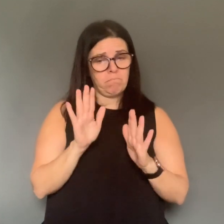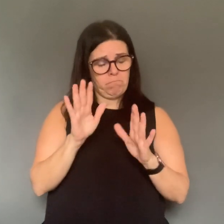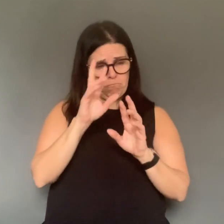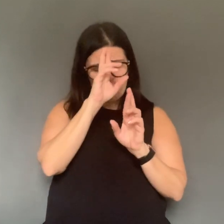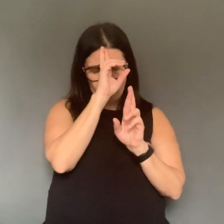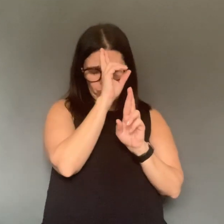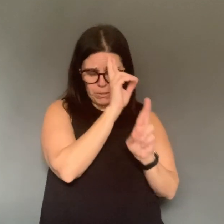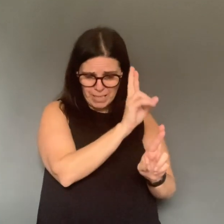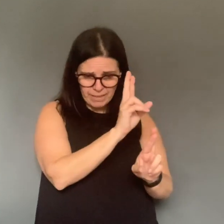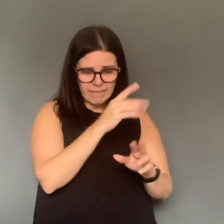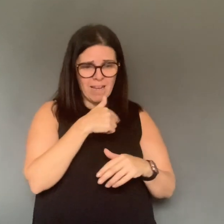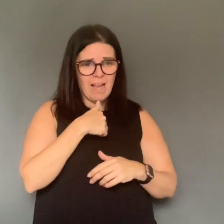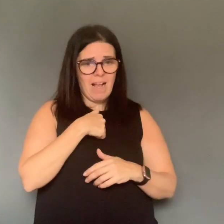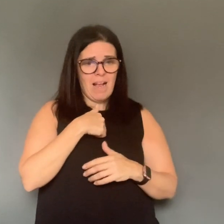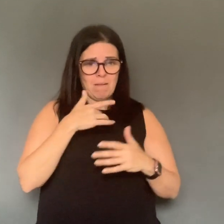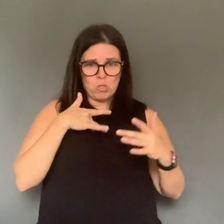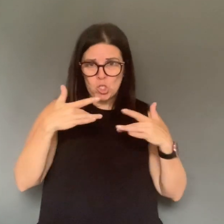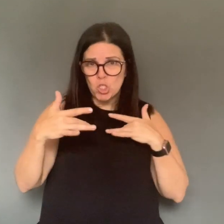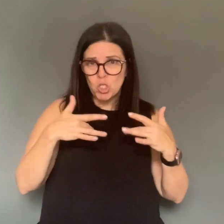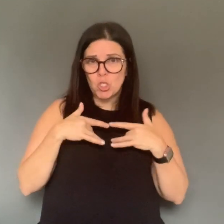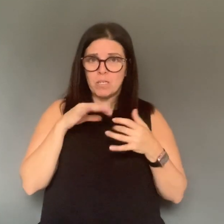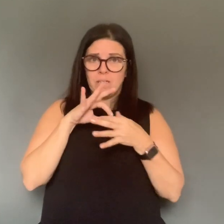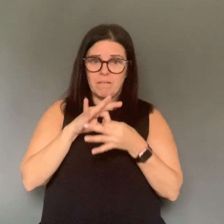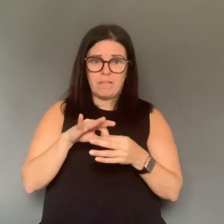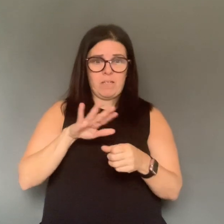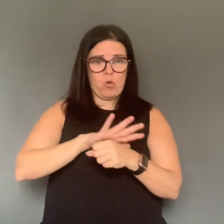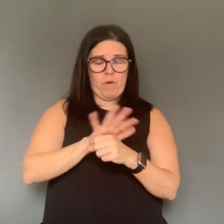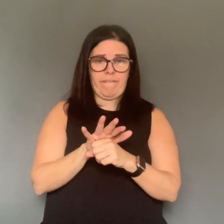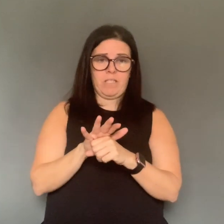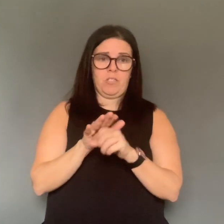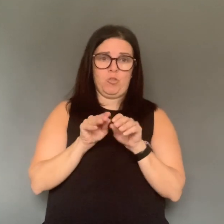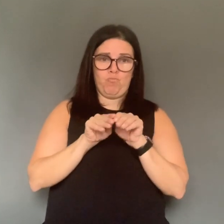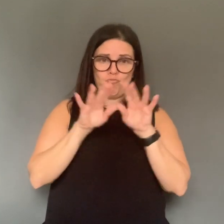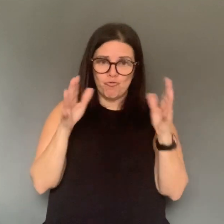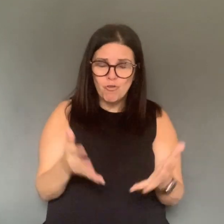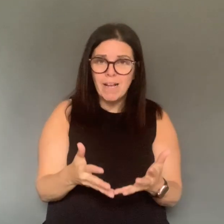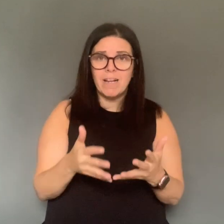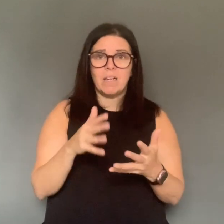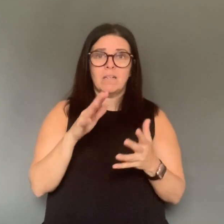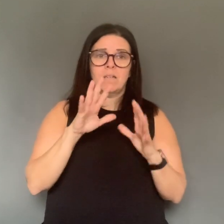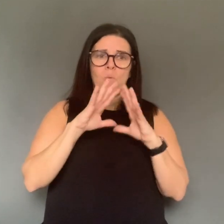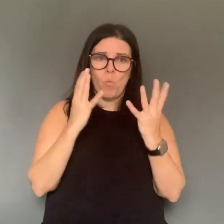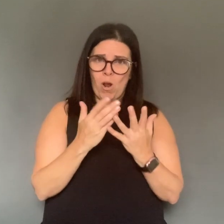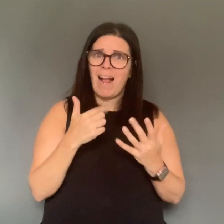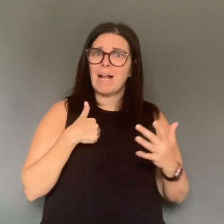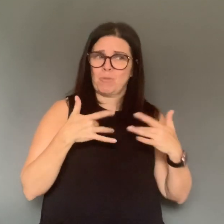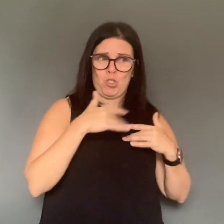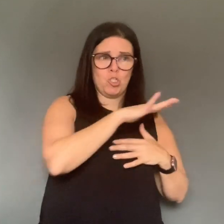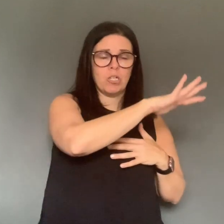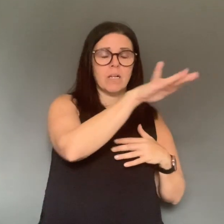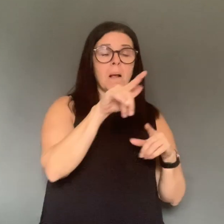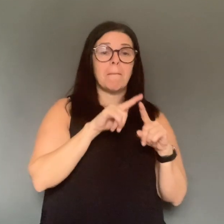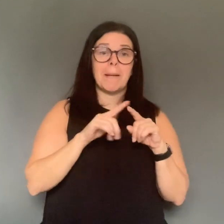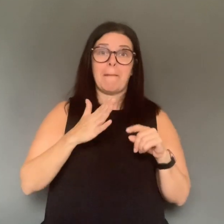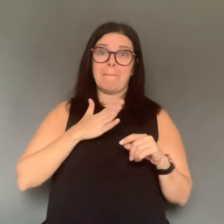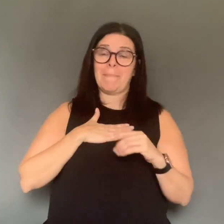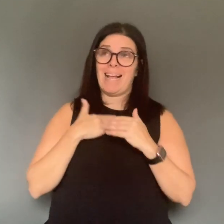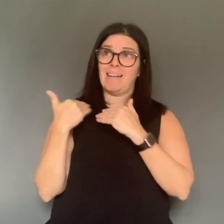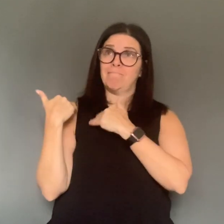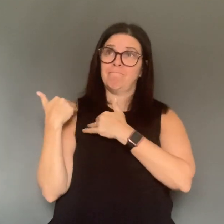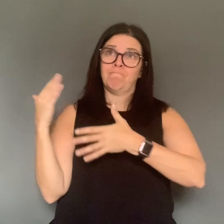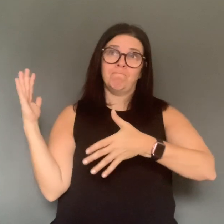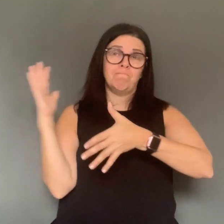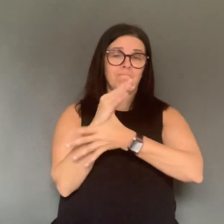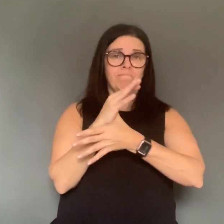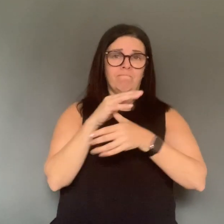world in various community, but I have a job to protect my community. What my recommendations or what my